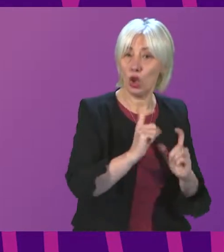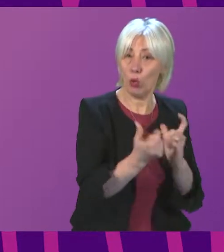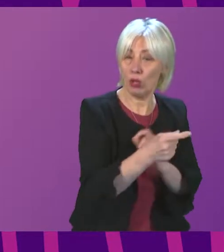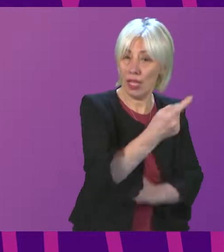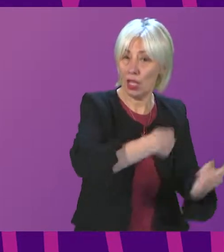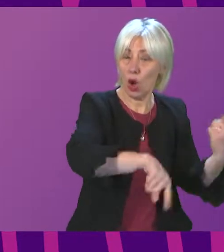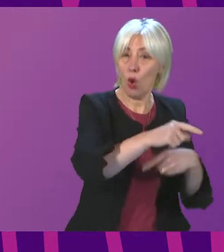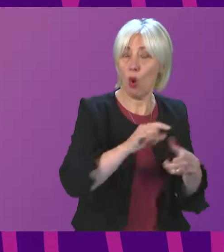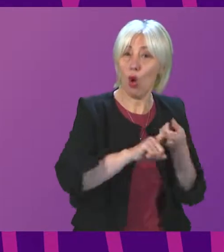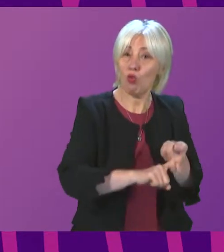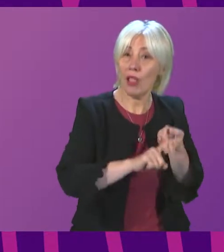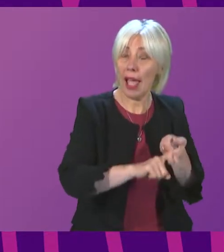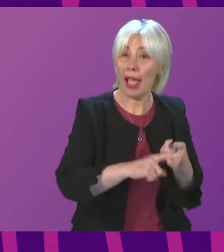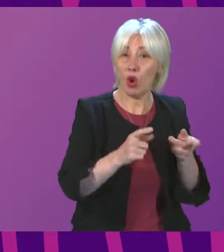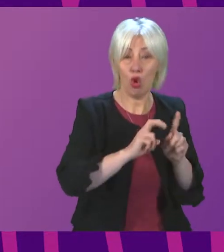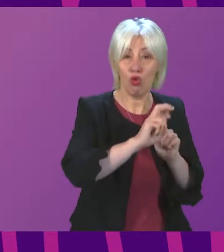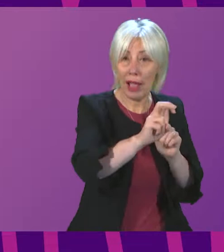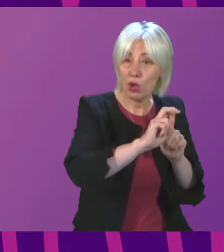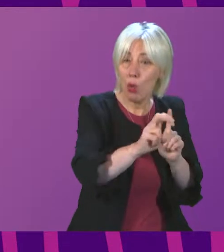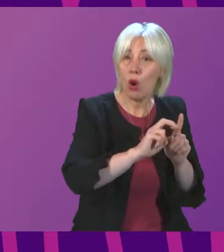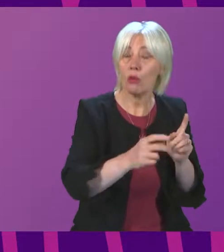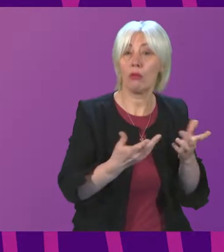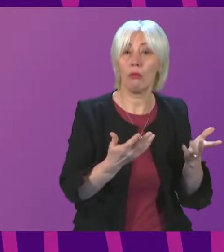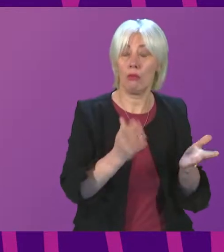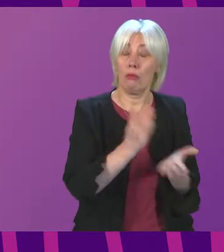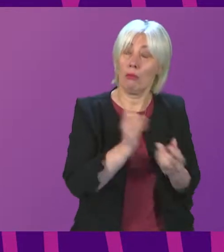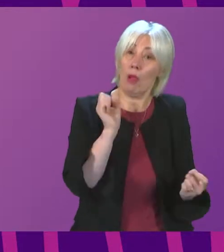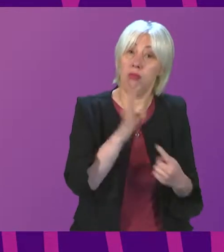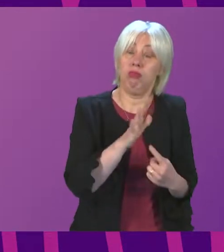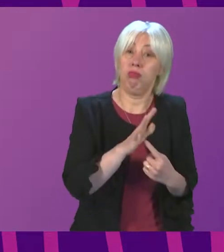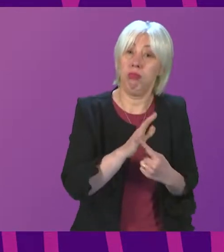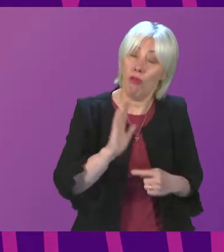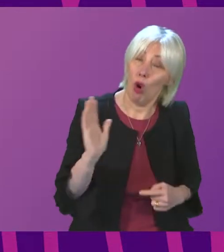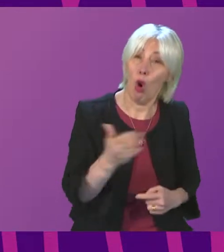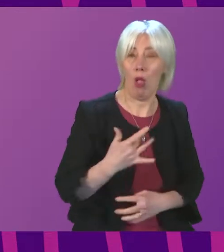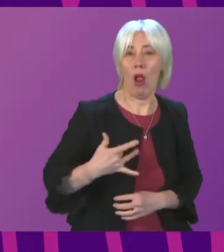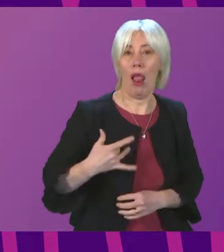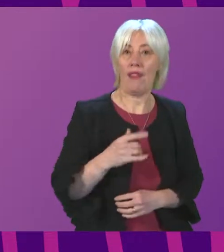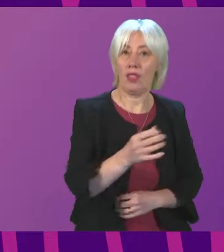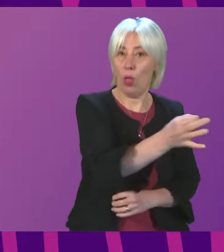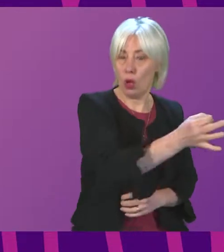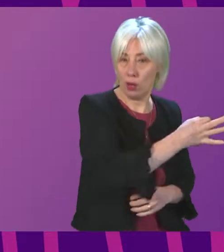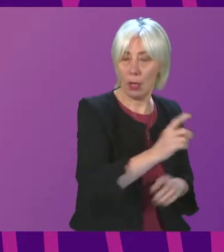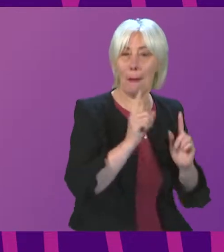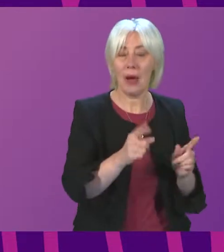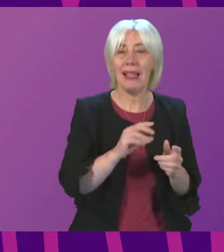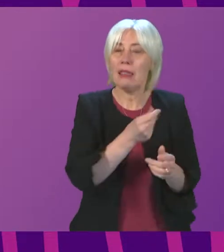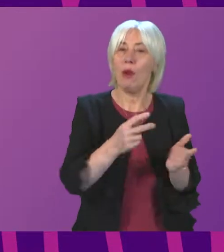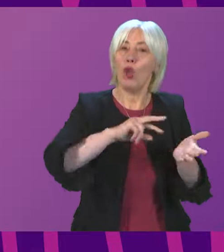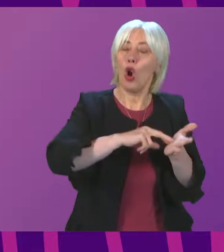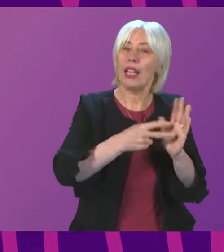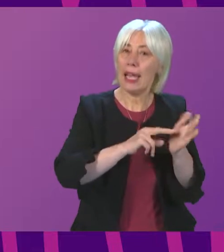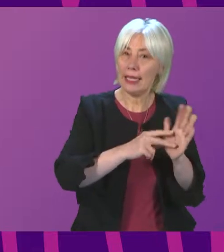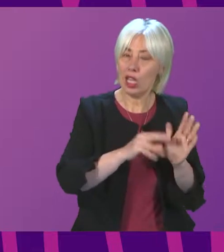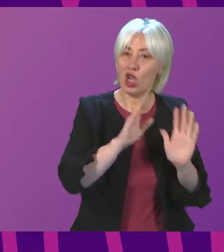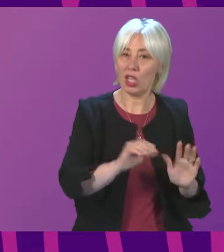reliant on lifeline transport links and they're vital to every aspect of our lives. However, the organisations that are